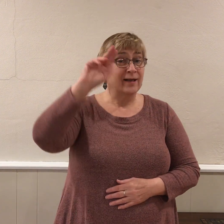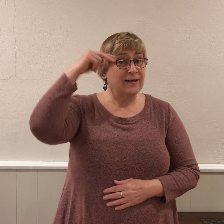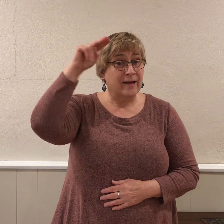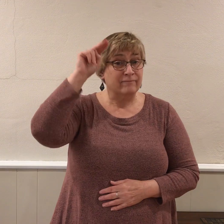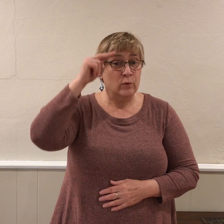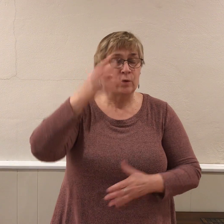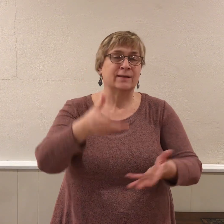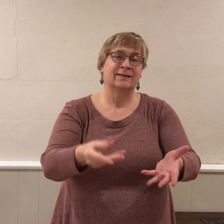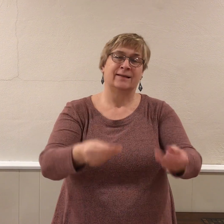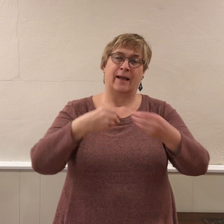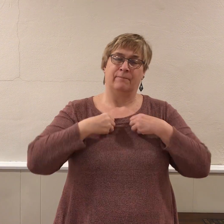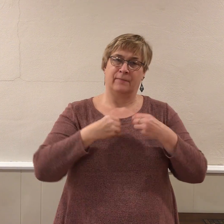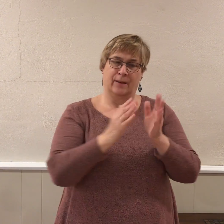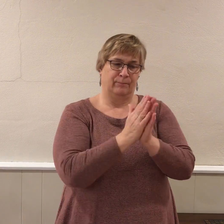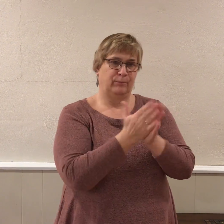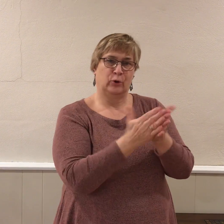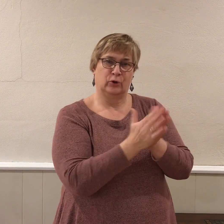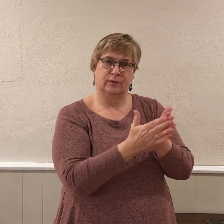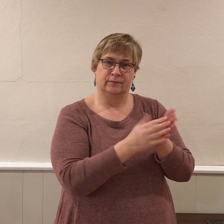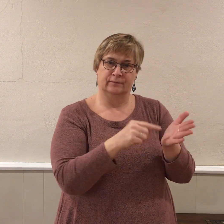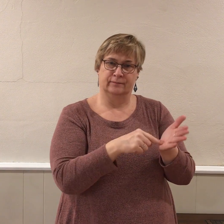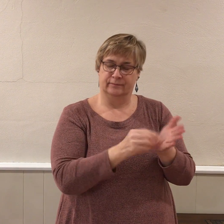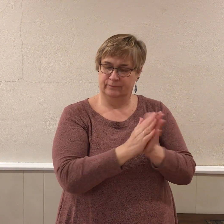Your nephew gave me a book.